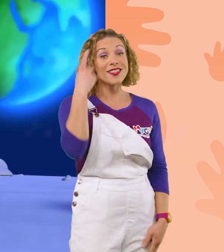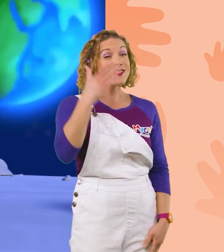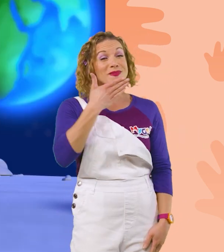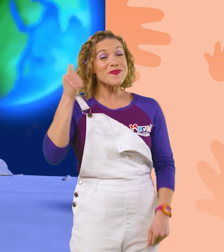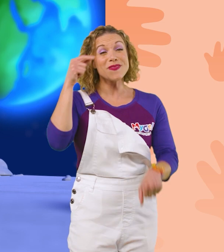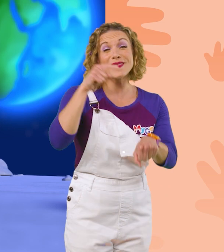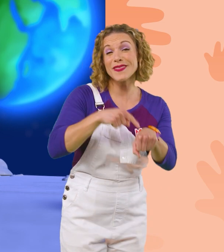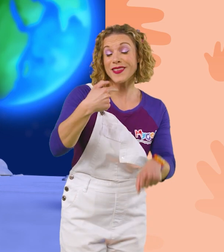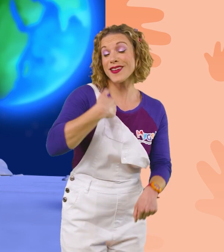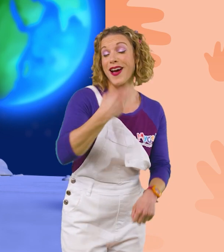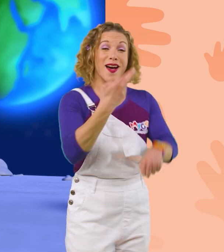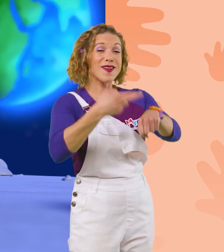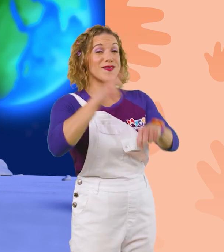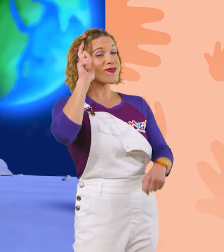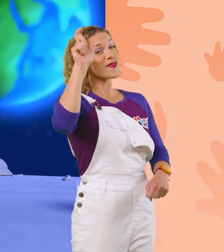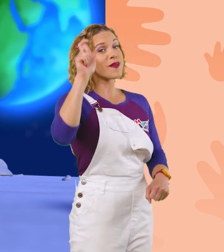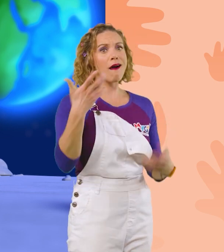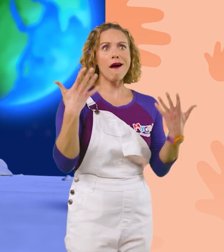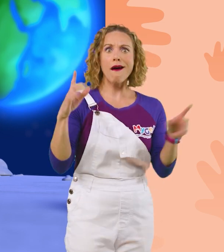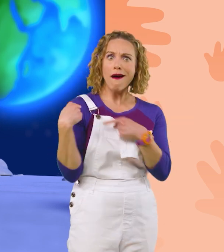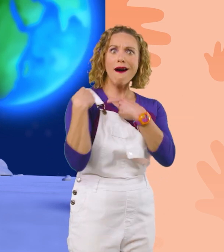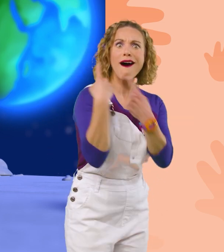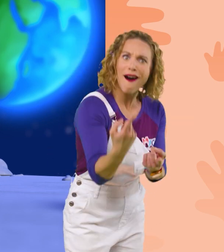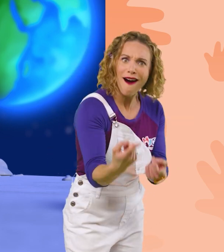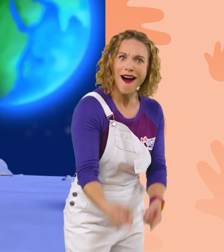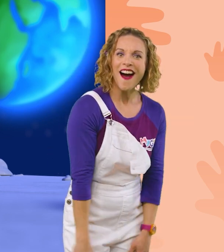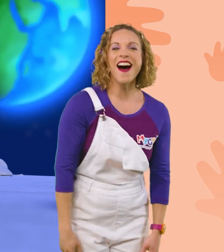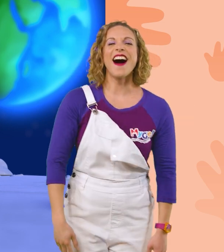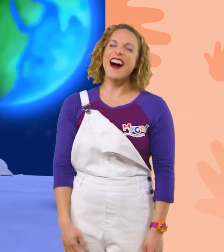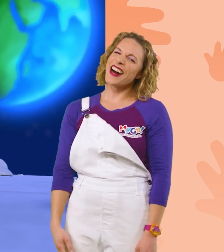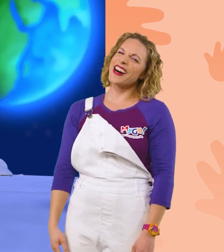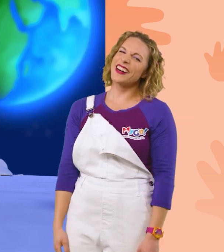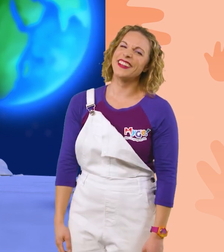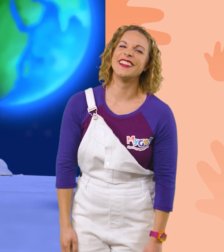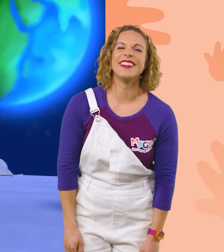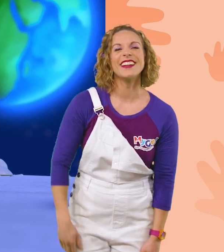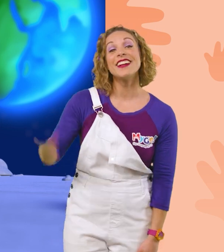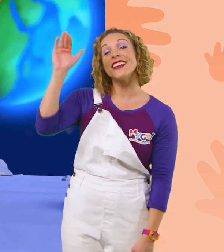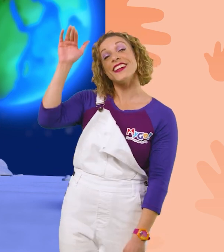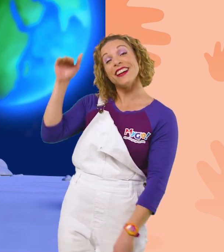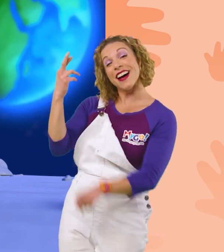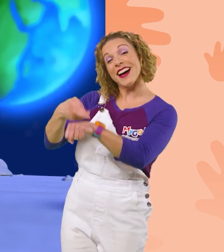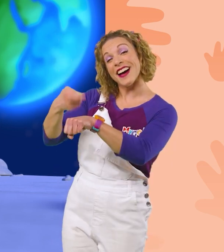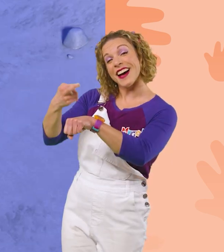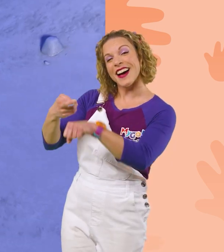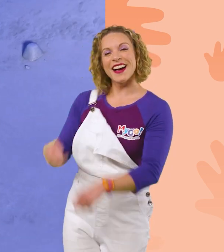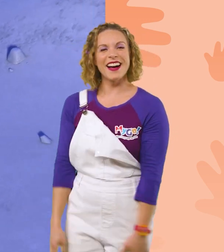greatest time that I, Rocky the Moon Rock, ever had! Ha-ha-ha Bye, Rocky! Keep on